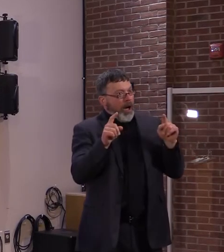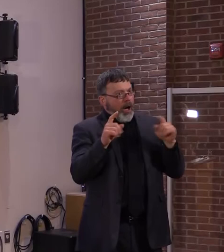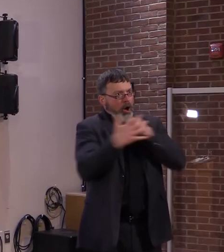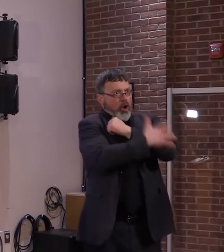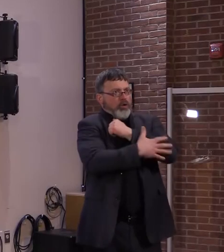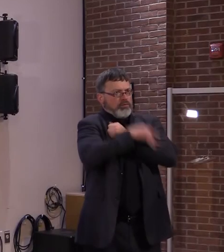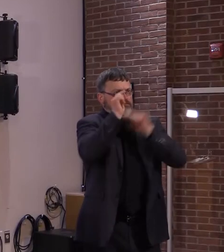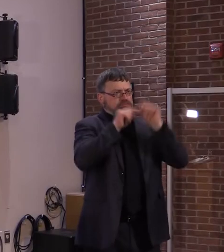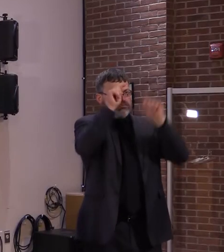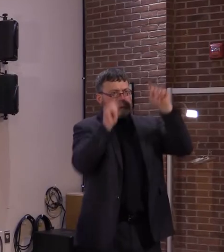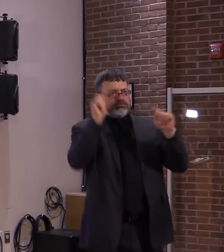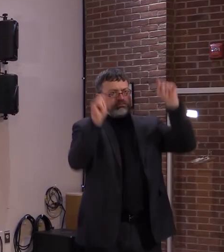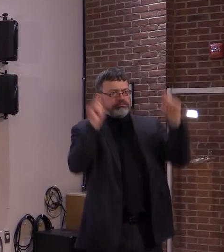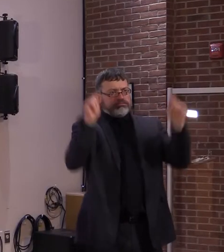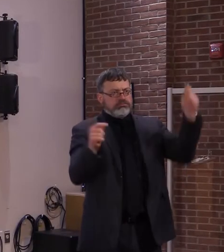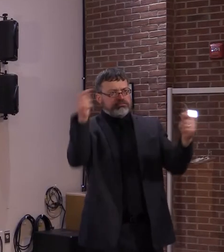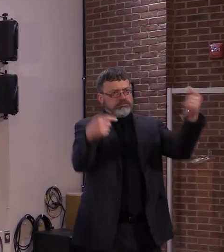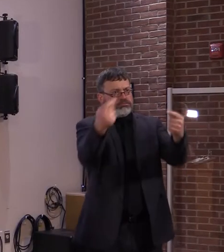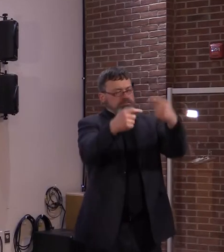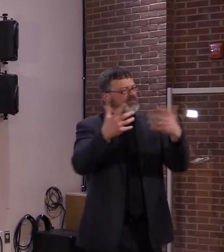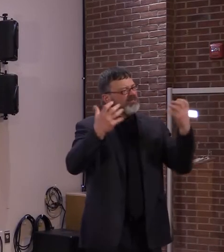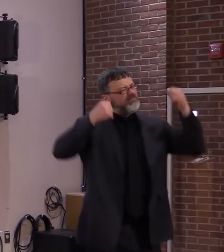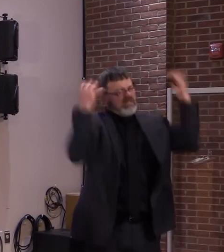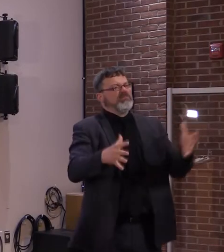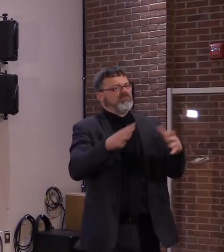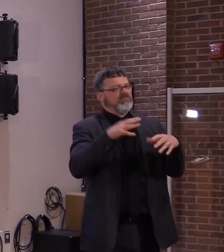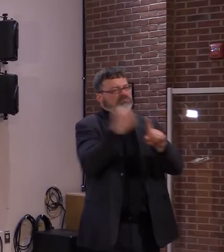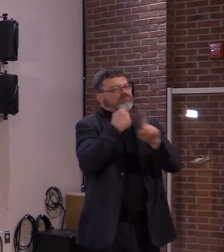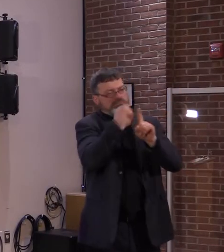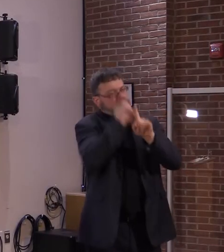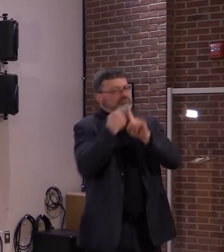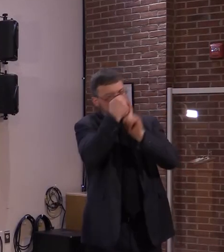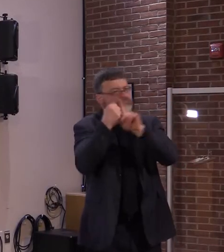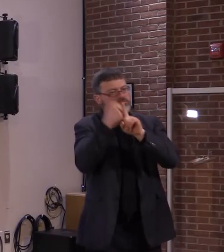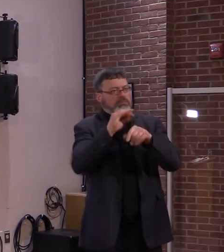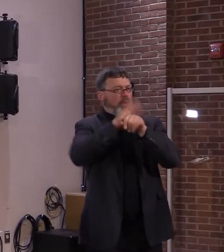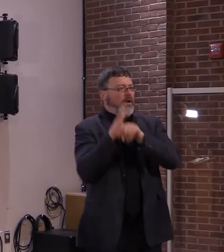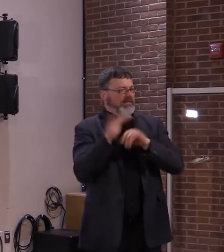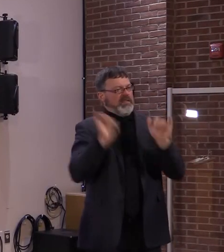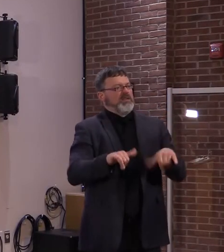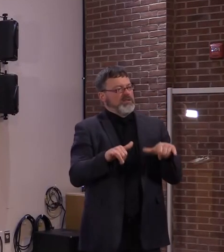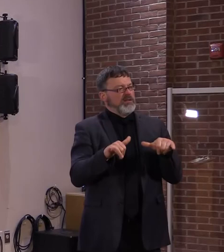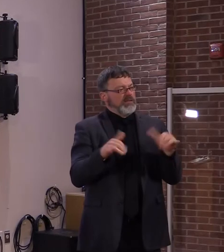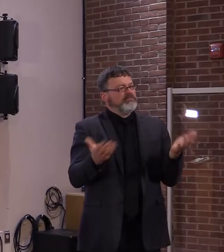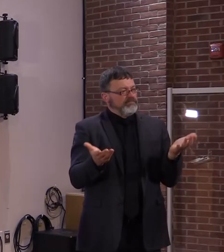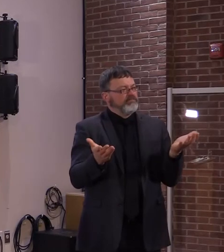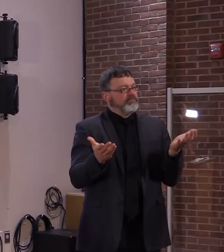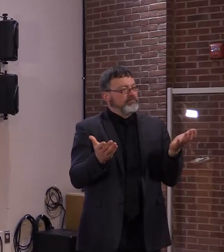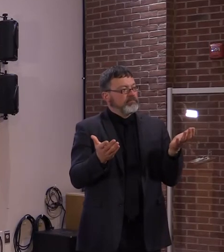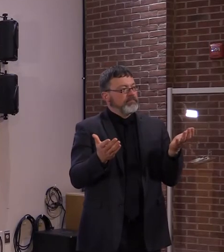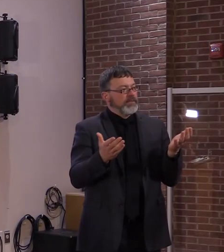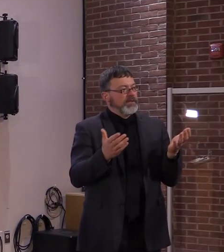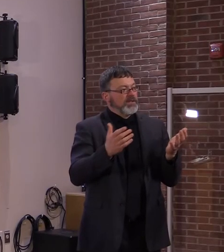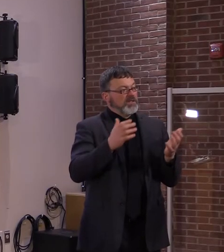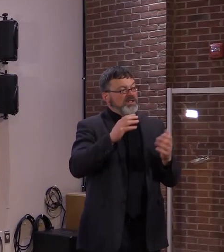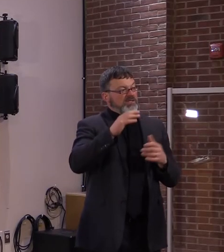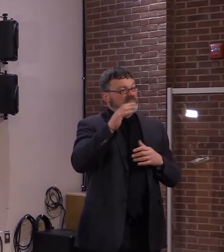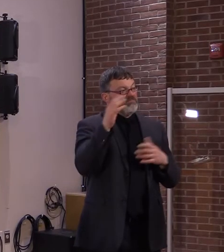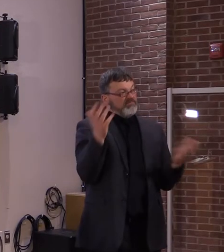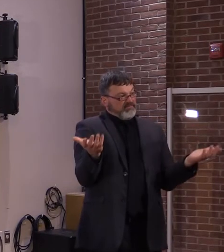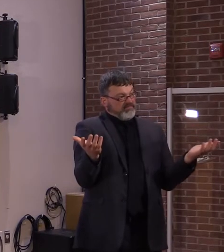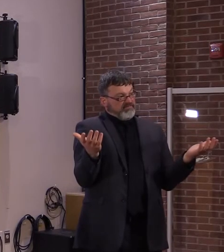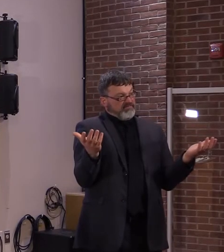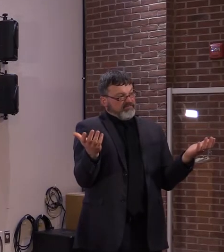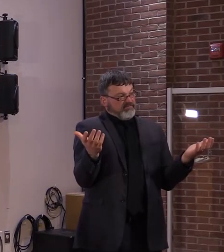most of the rest of the world, if you exclude a few of the Asian countries and exclude Australia, New